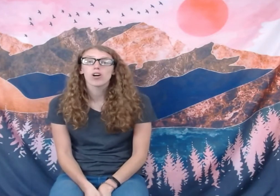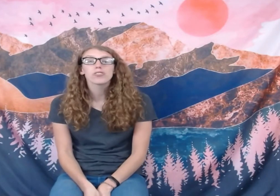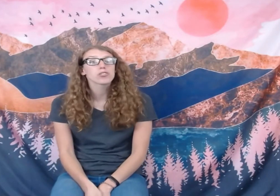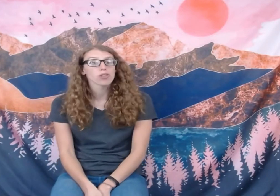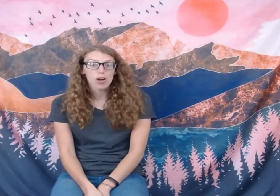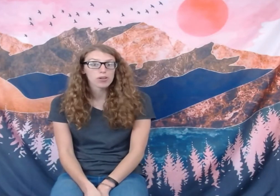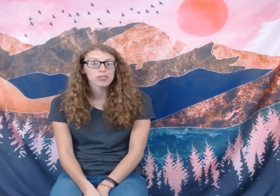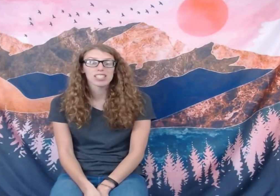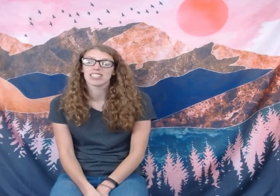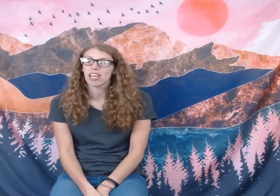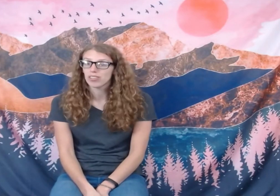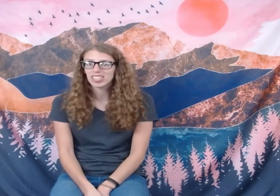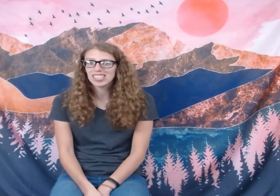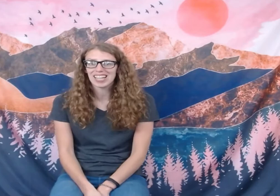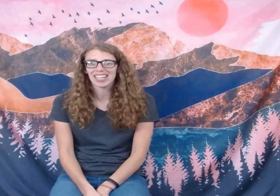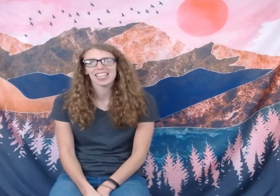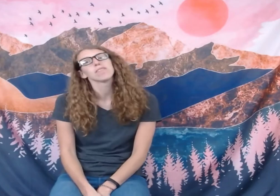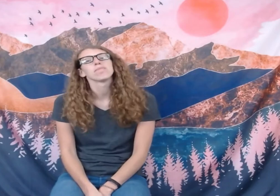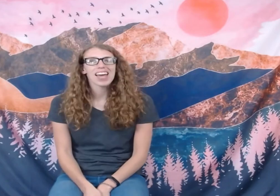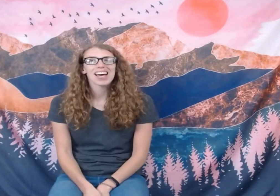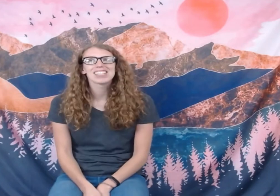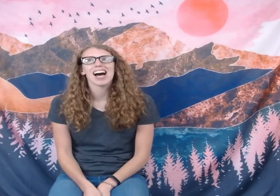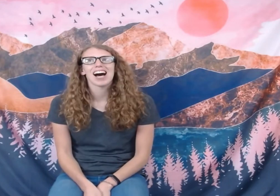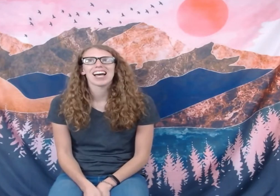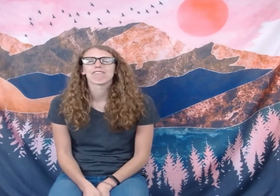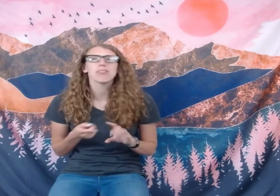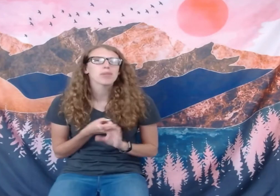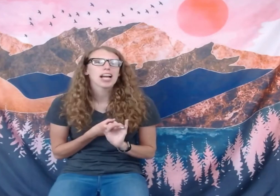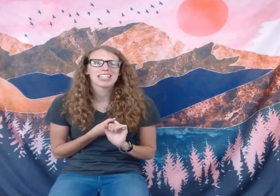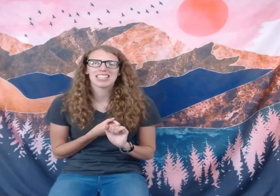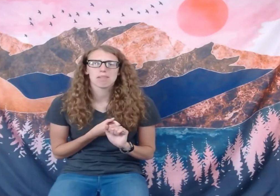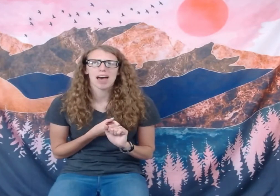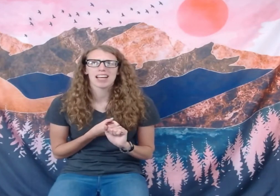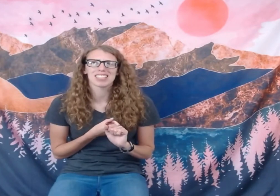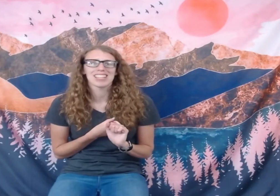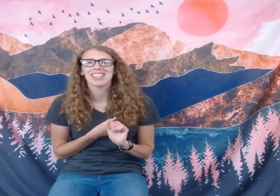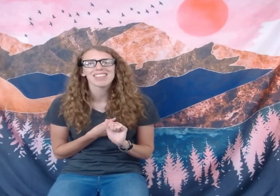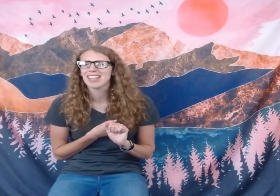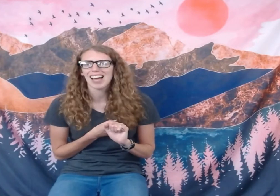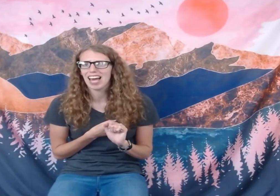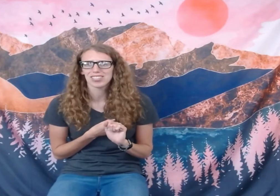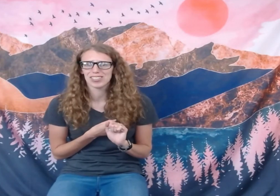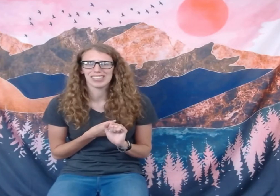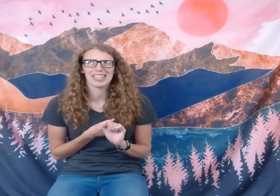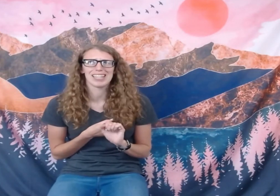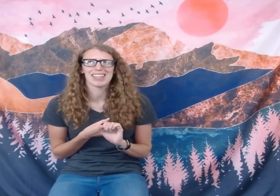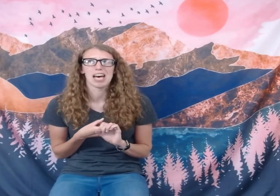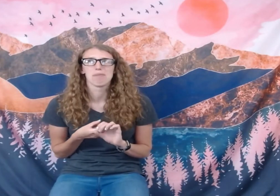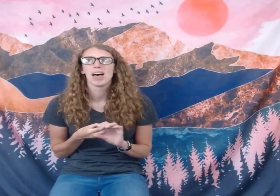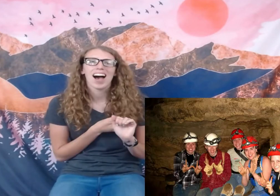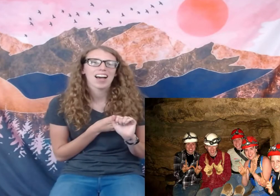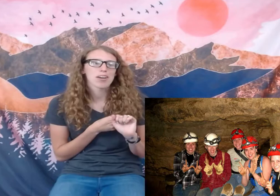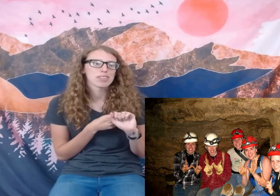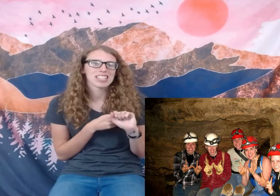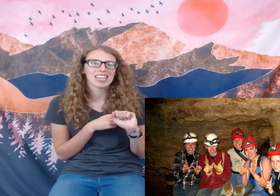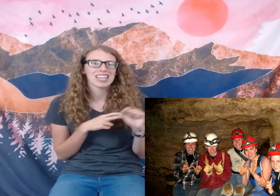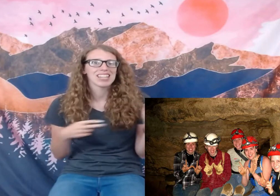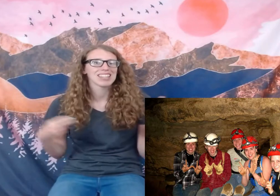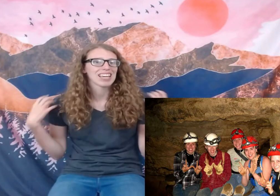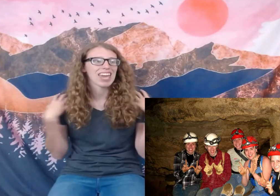called Sloan's in Southern Kentucky. And I didn't wear any knee pads, so I didn't think I actually needed them. I was in like